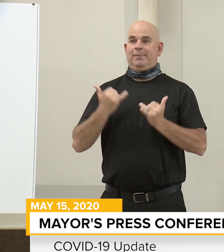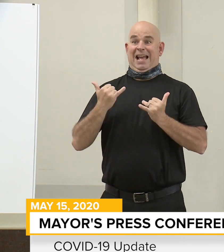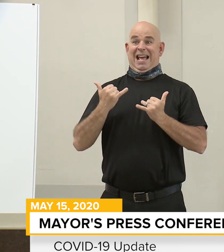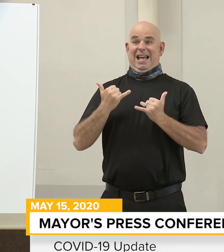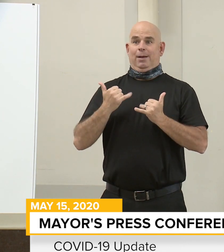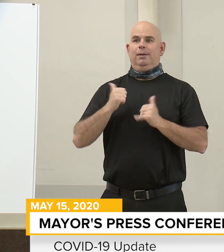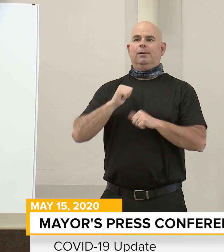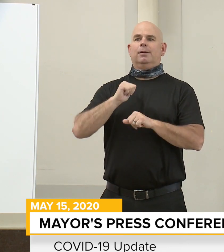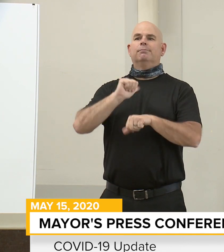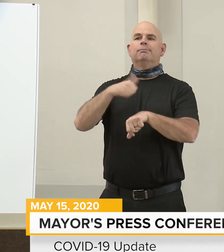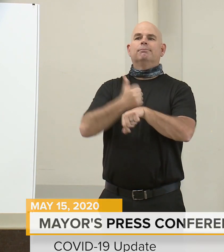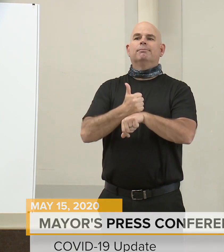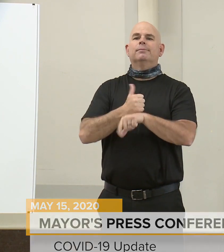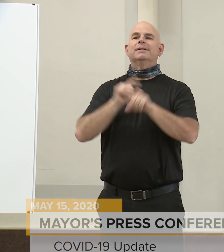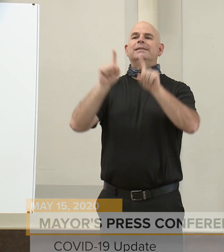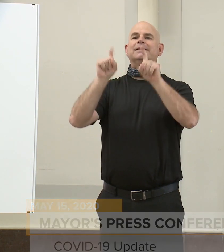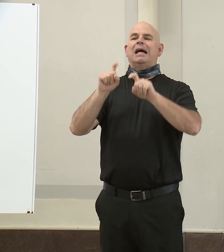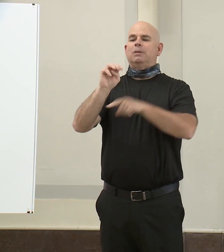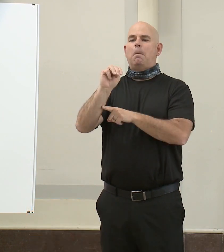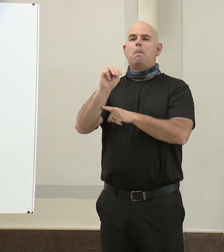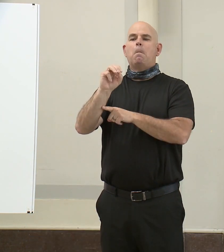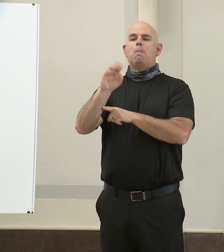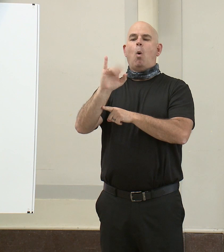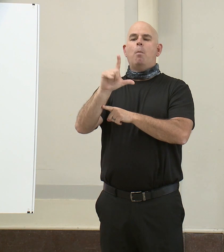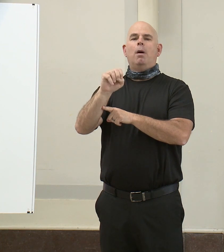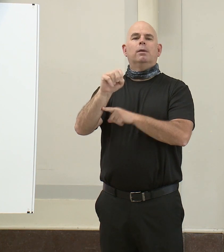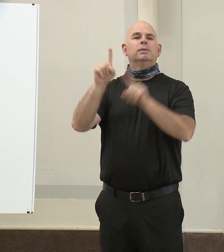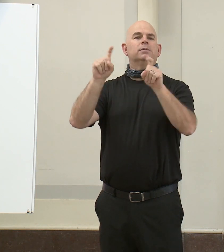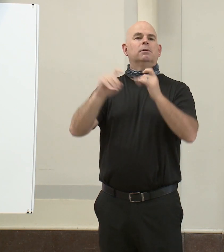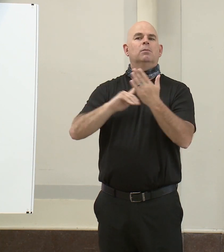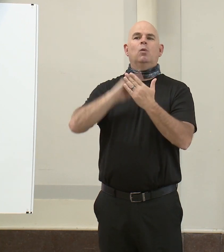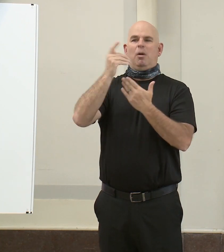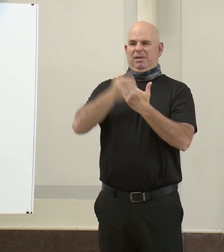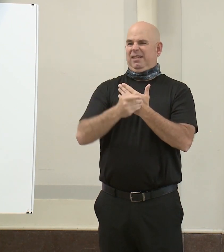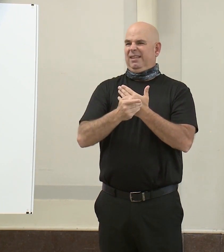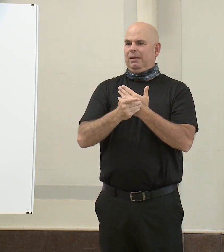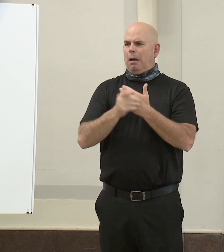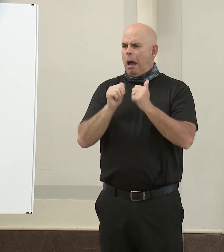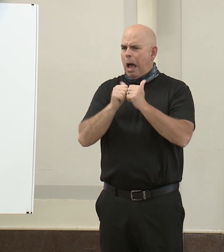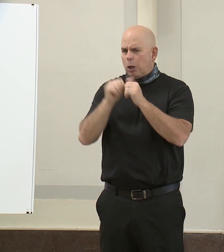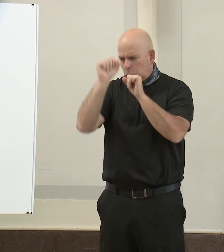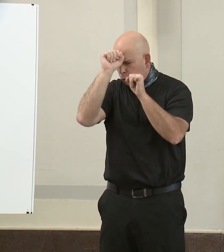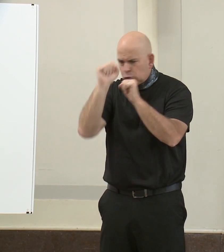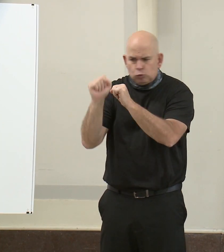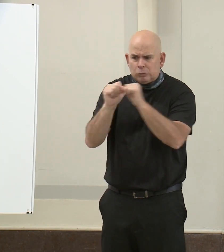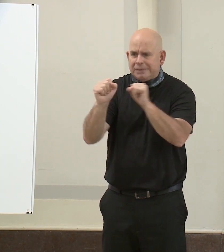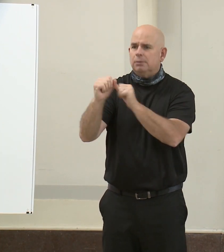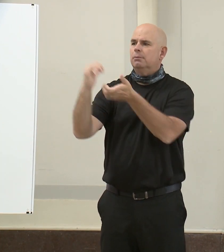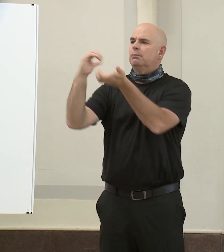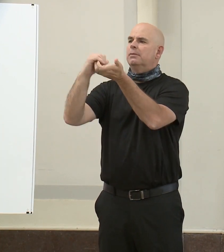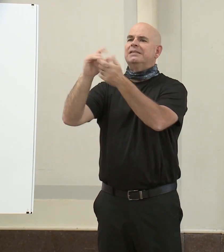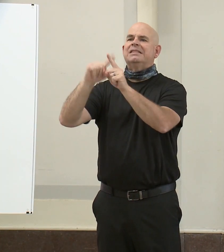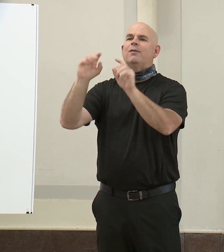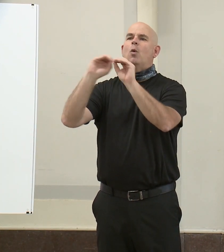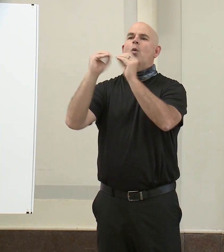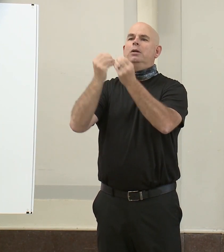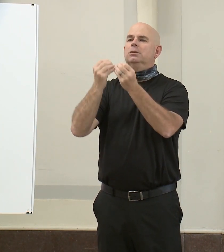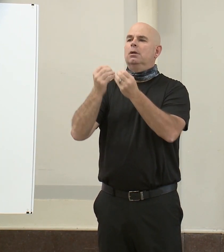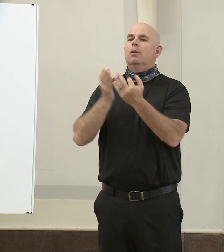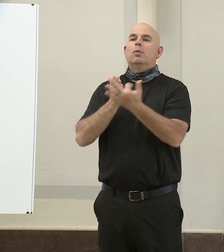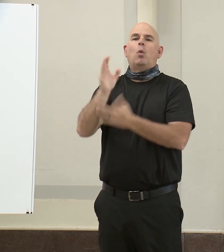This week, the Health Department, in conjunction with site-based partners, began its mobile community-based testing in three neighborhoods,